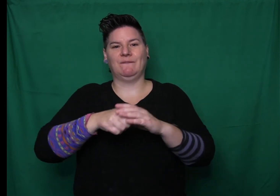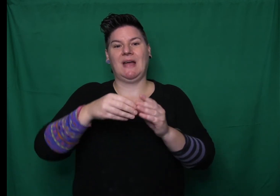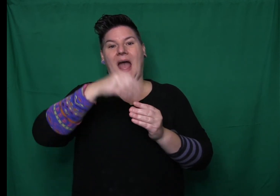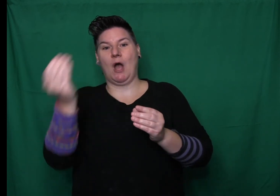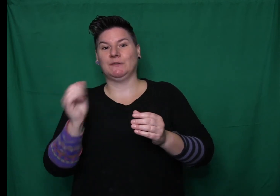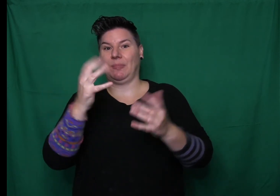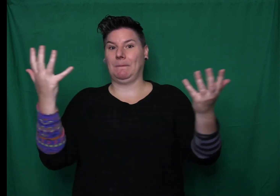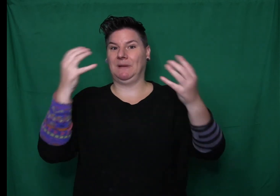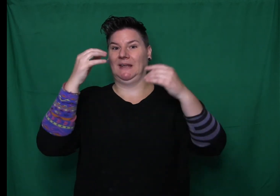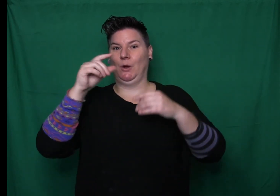Mother will be long in a minute.